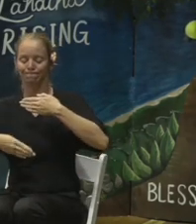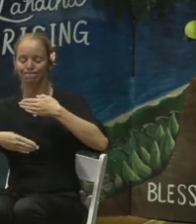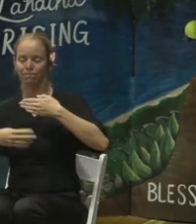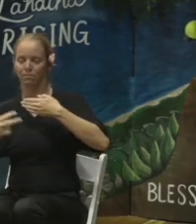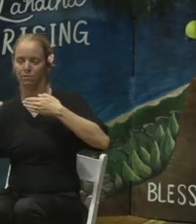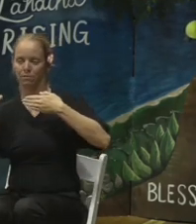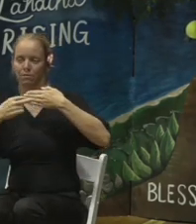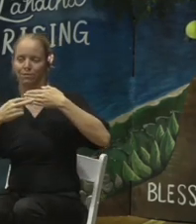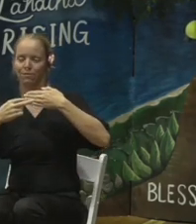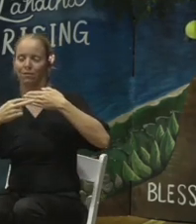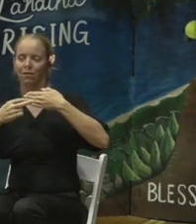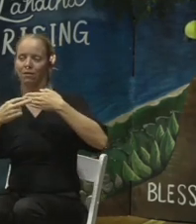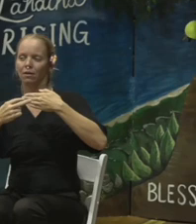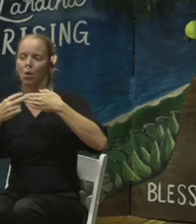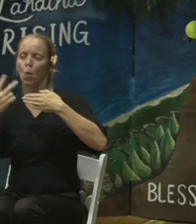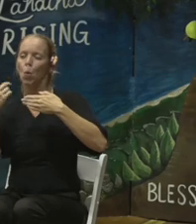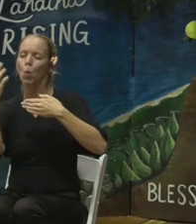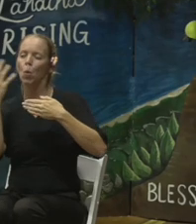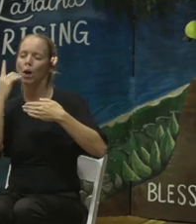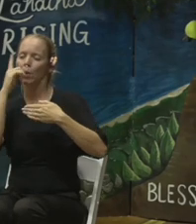would be the ash and debris.